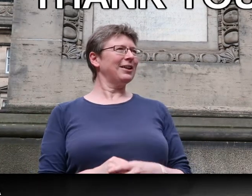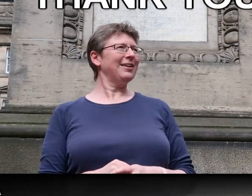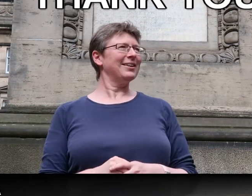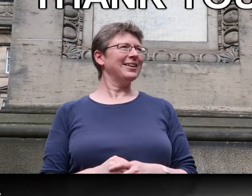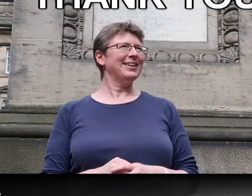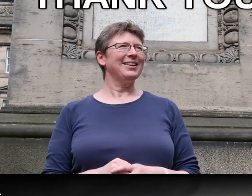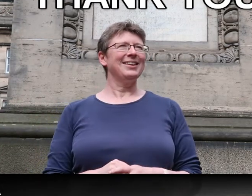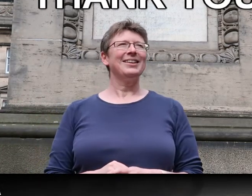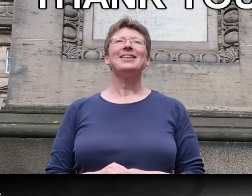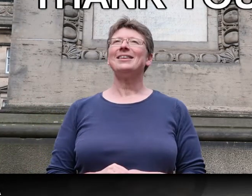try that?